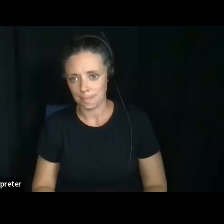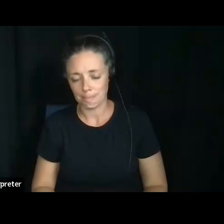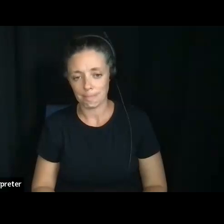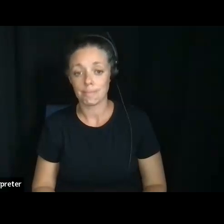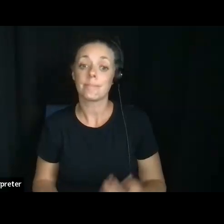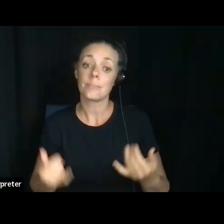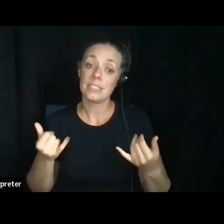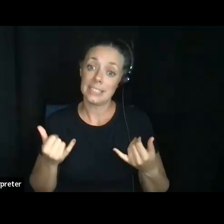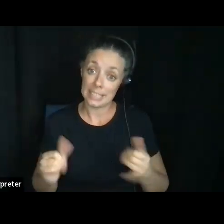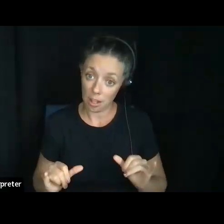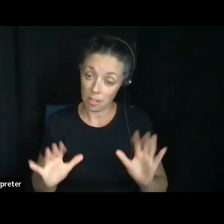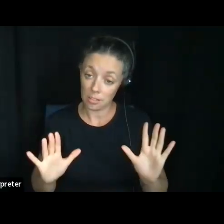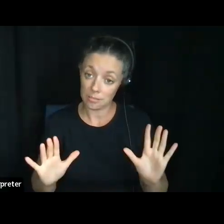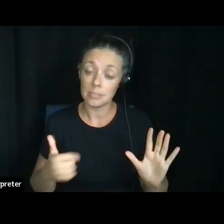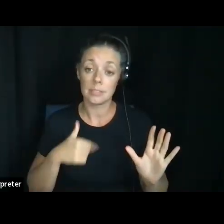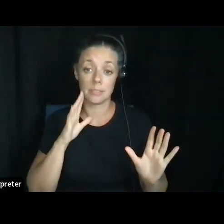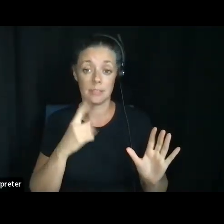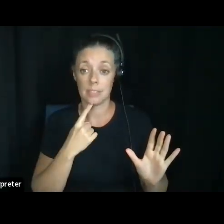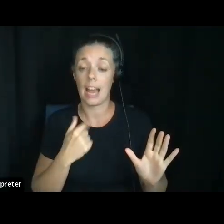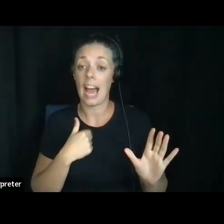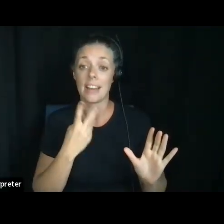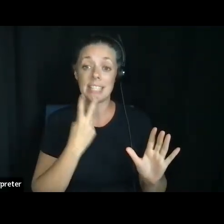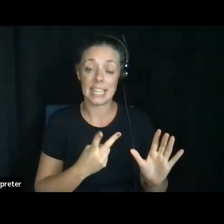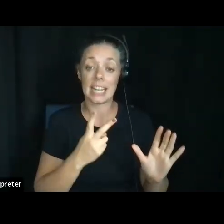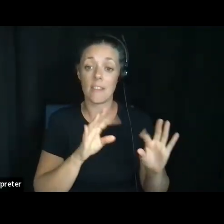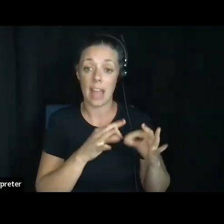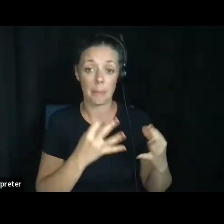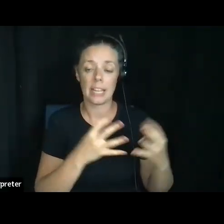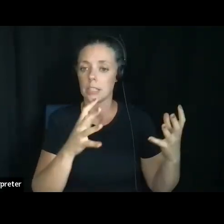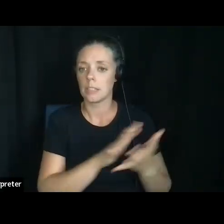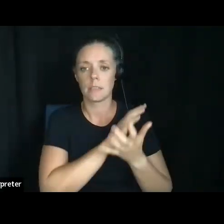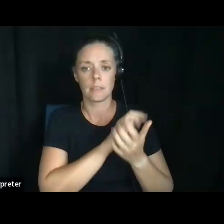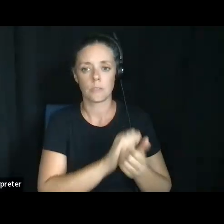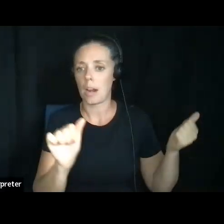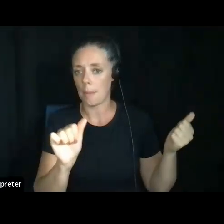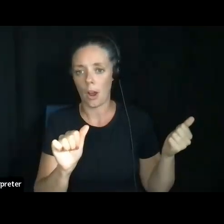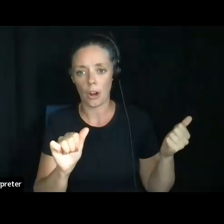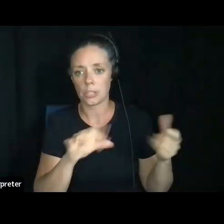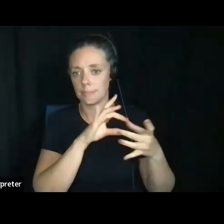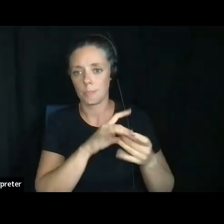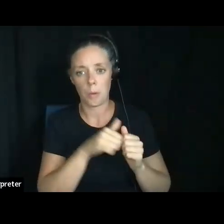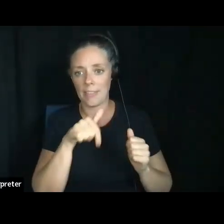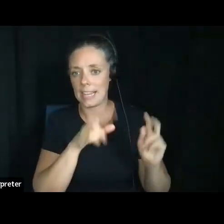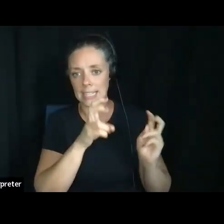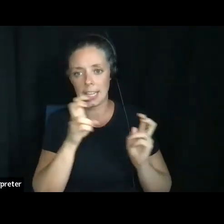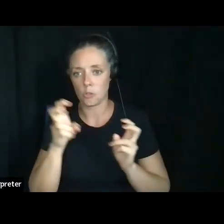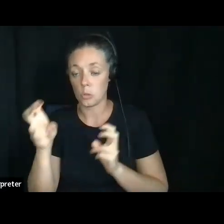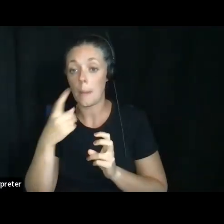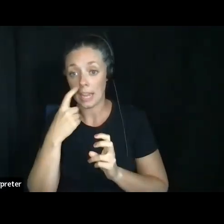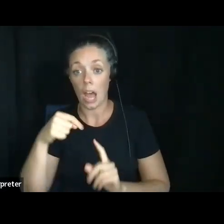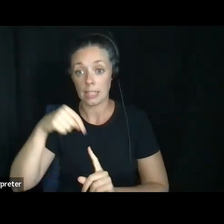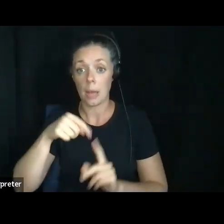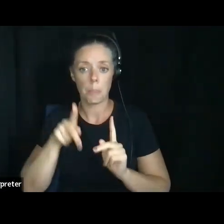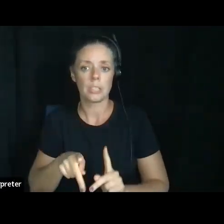I will tell you that I have seen families torn apart, um, by these issues because the person did